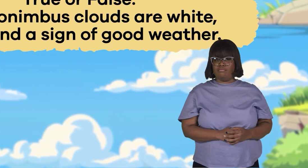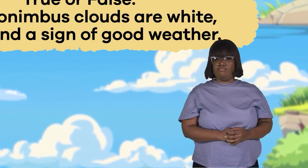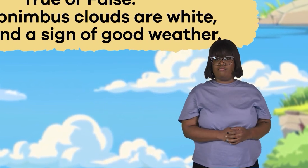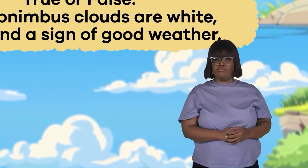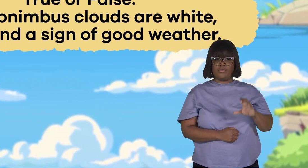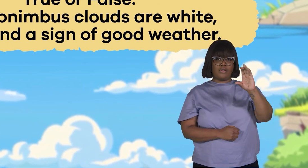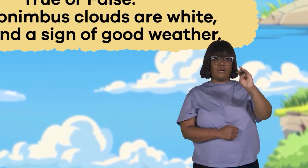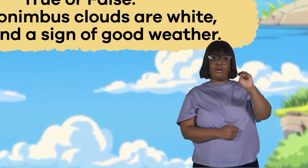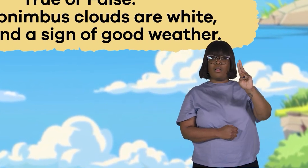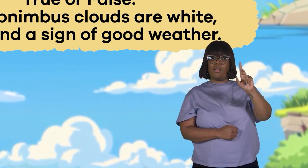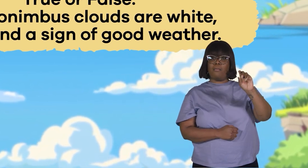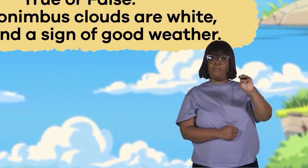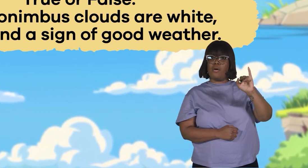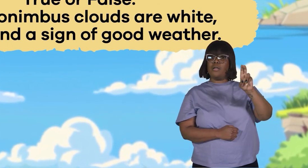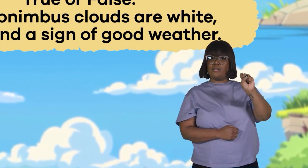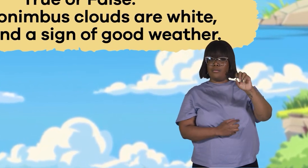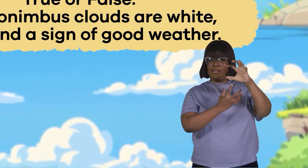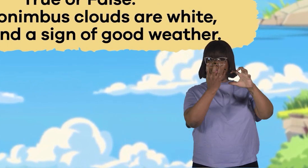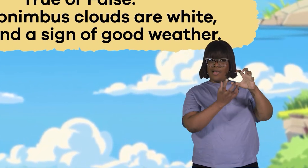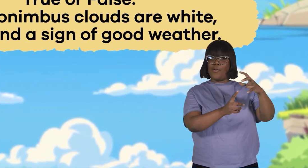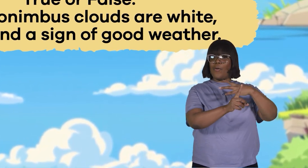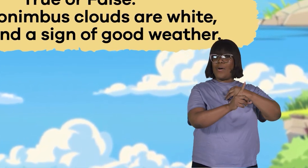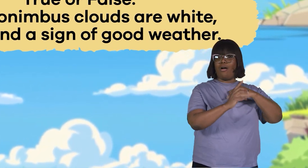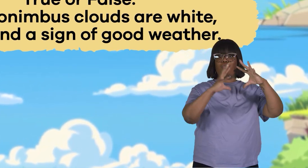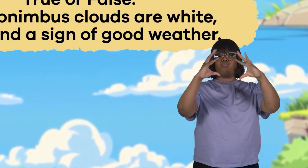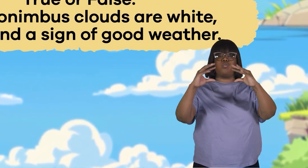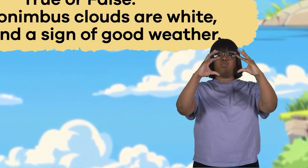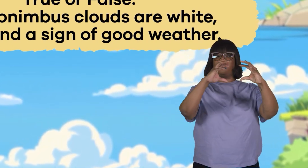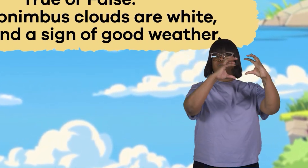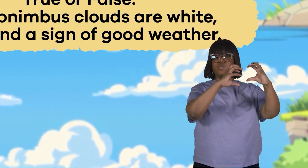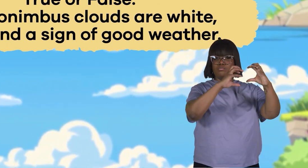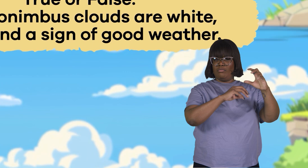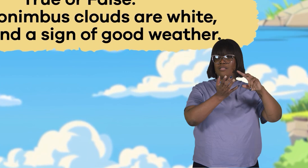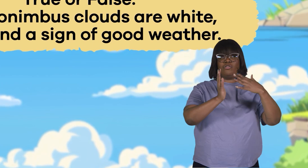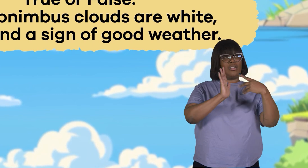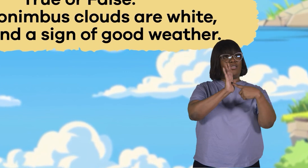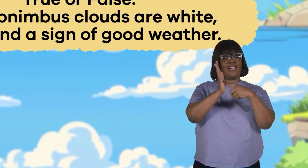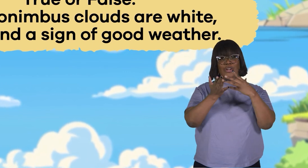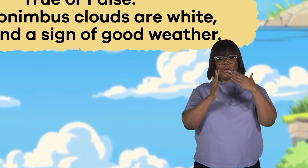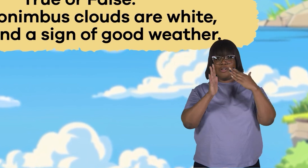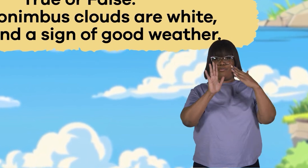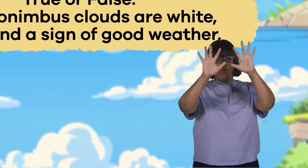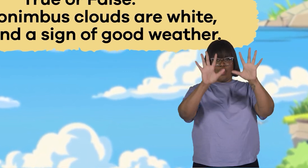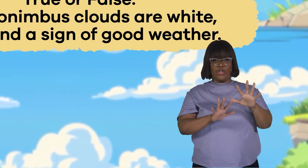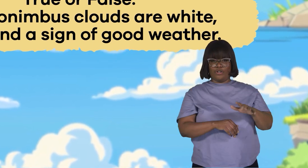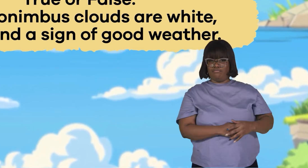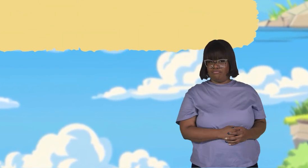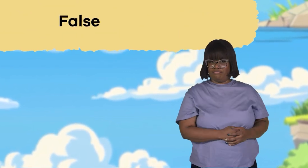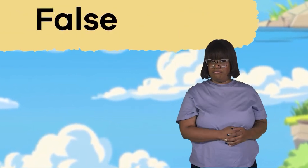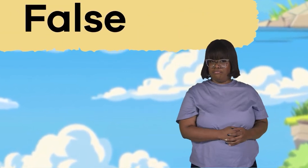Cumulonimbus clouds are white, fluffy, and a sign of good weather. False.